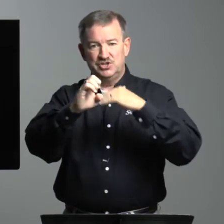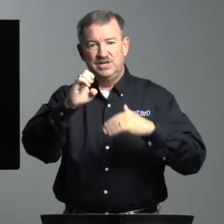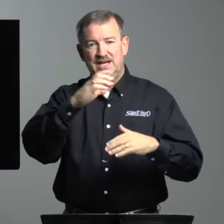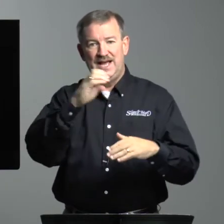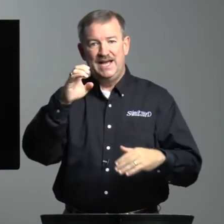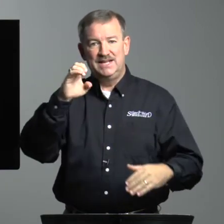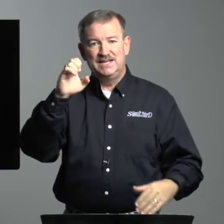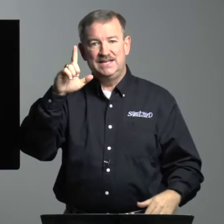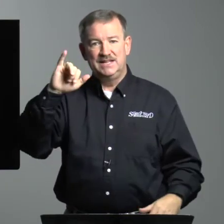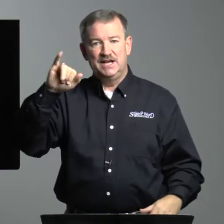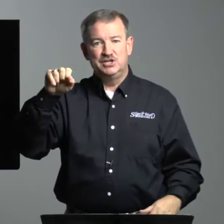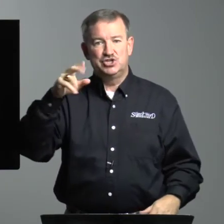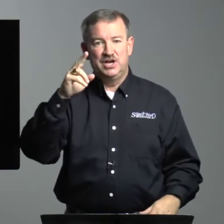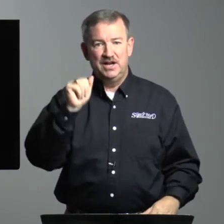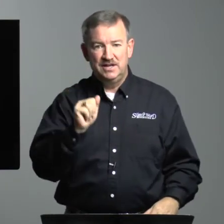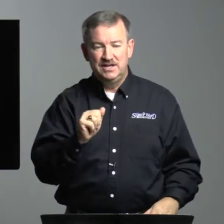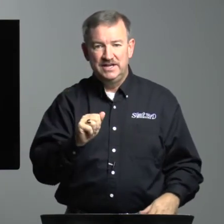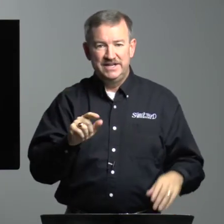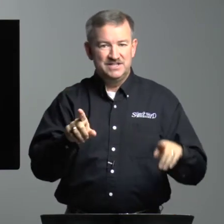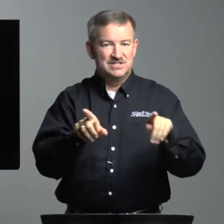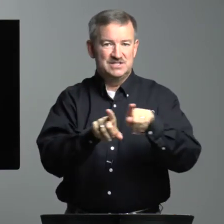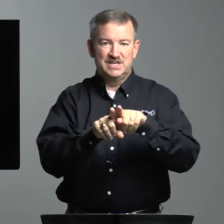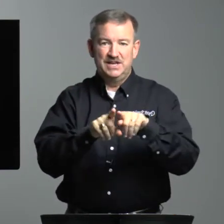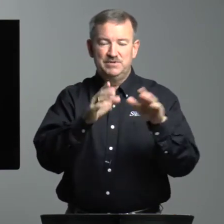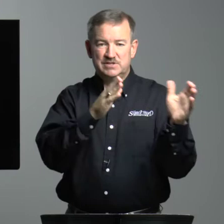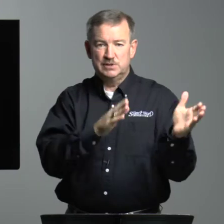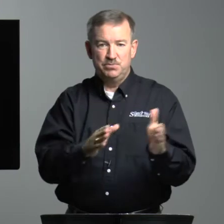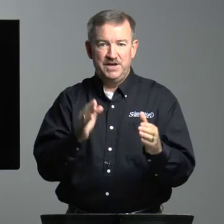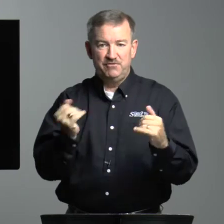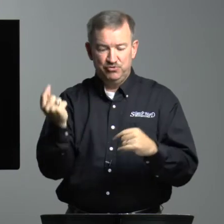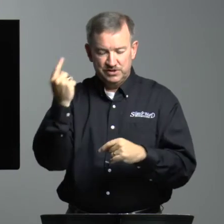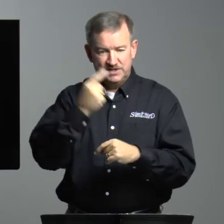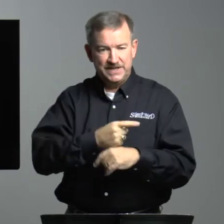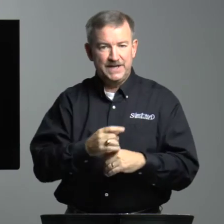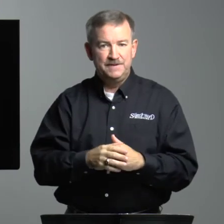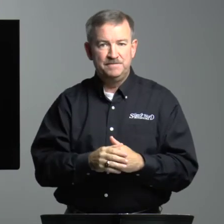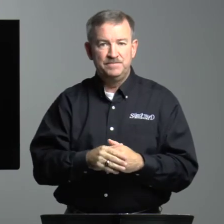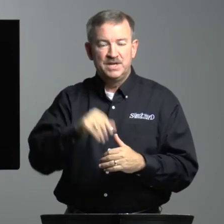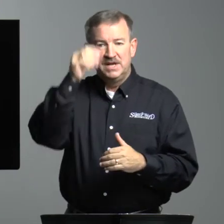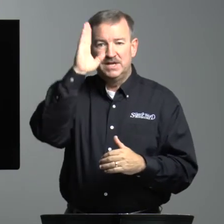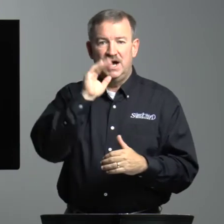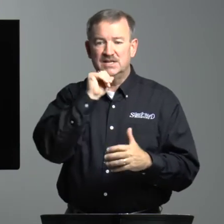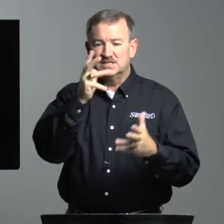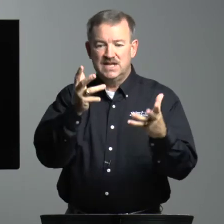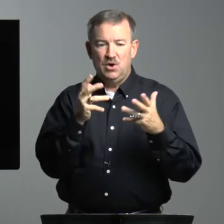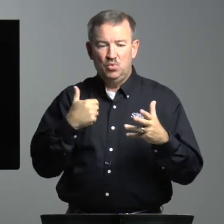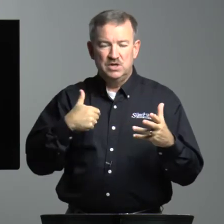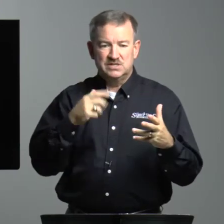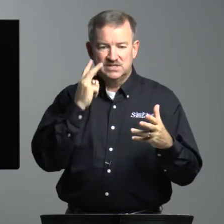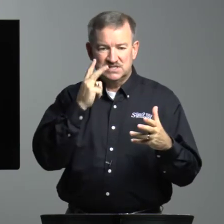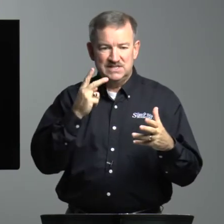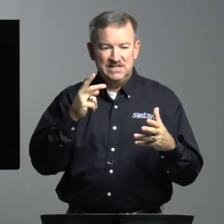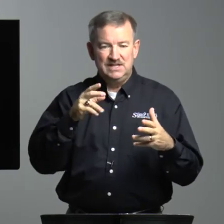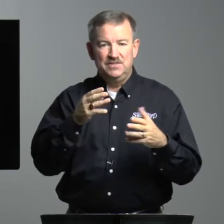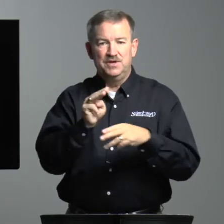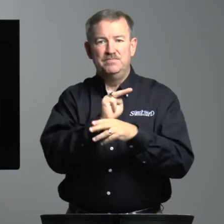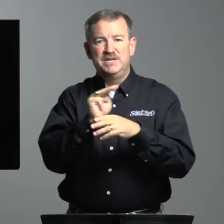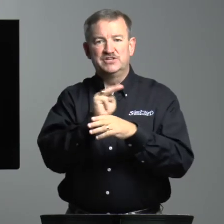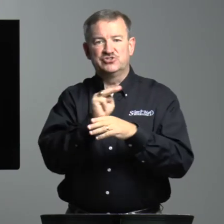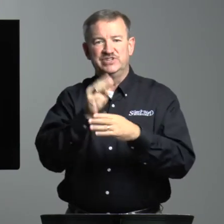and Elisha is the same as his plan for today. God does not want to see the ministry